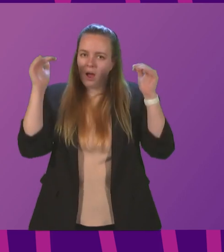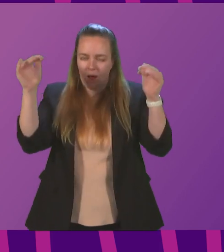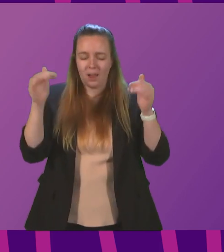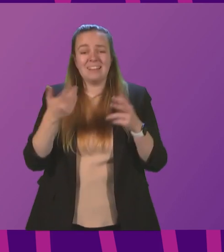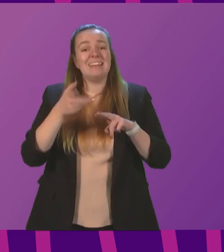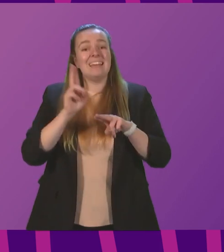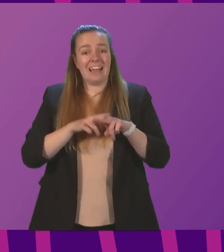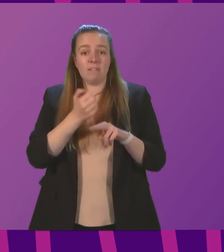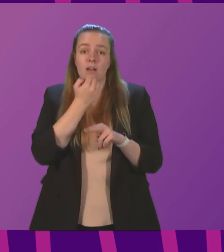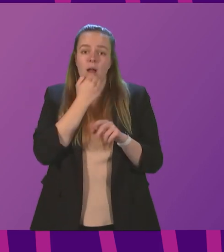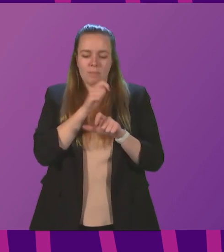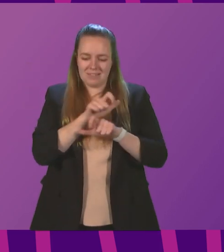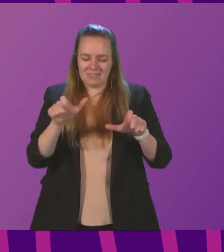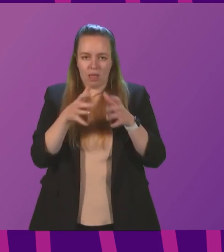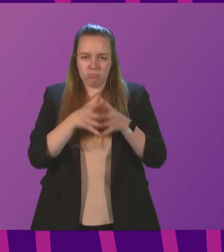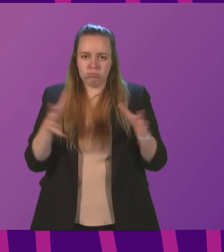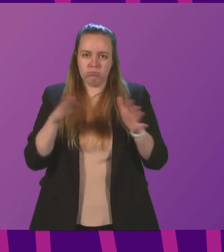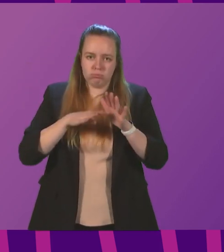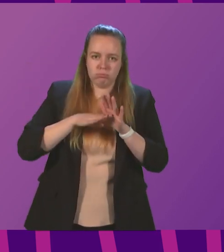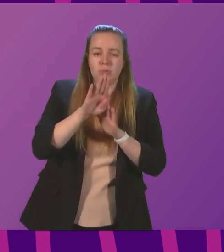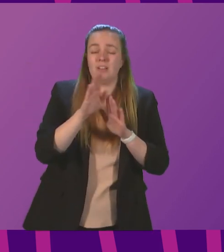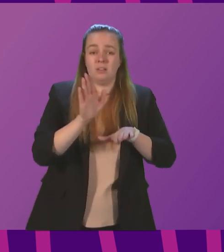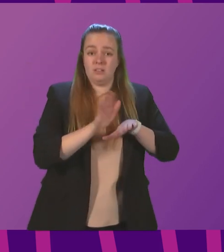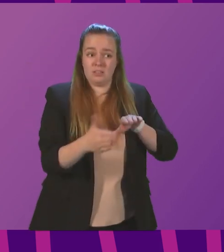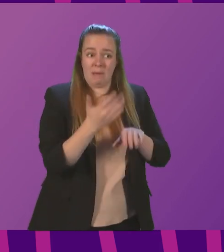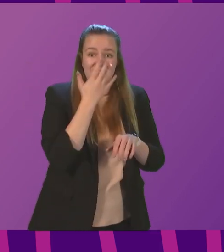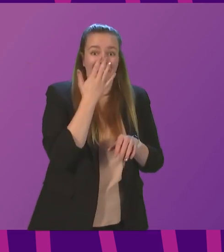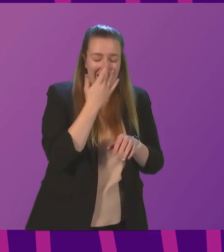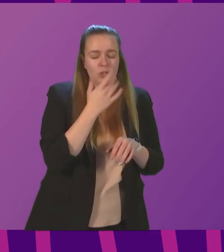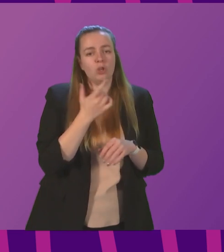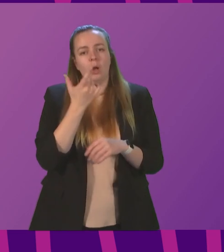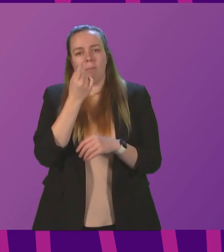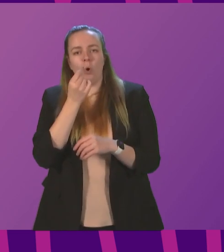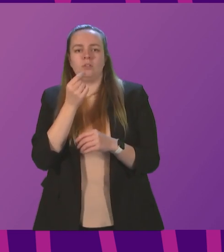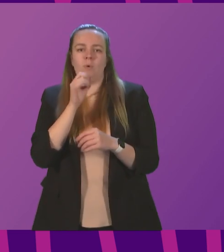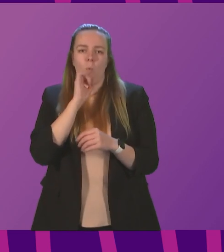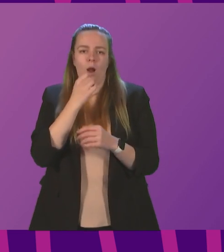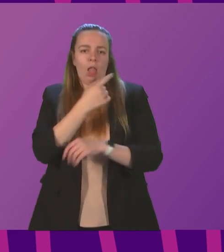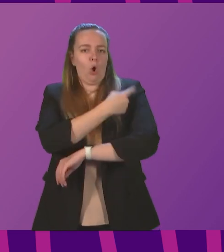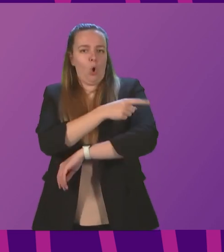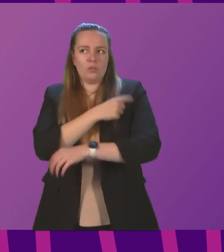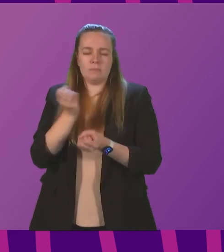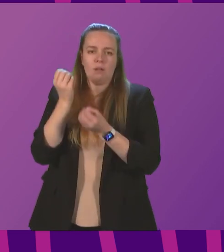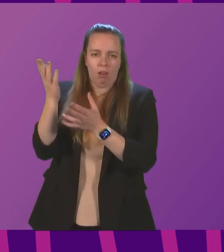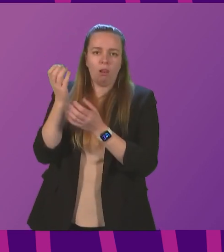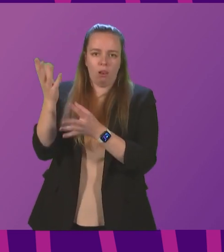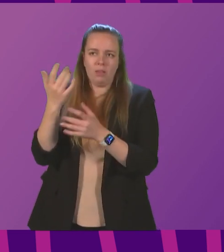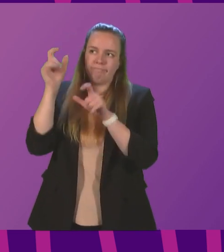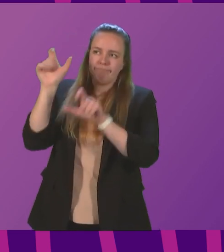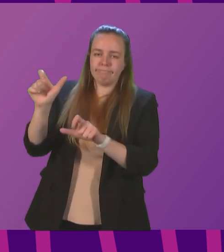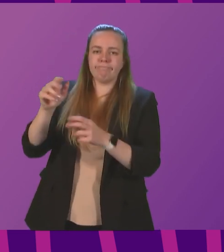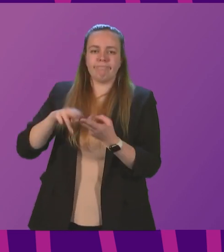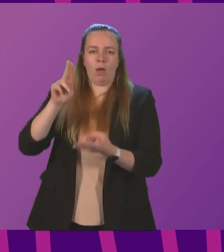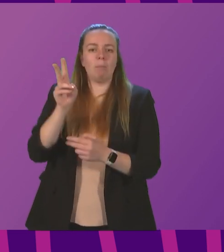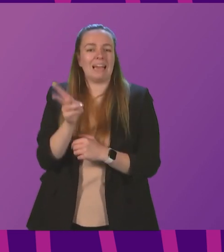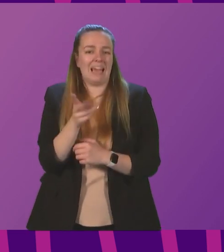cases continue to increase, then notwithstanding the age profile, we are likely to see hospital admissions and occupancy start to rise